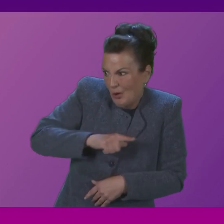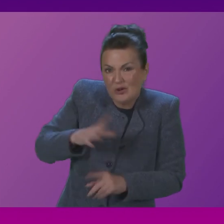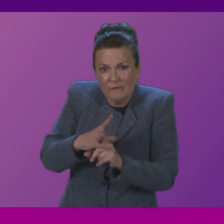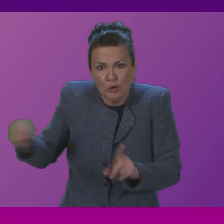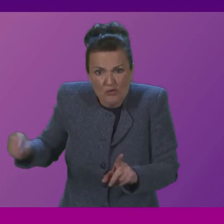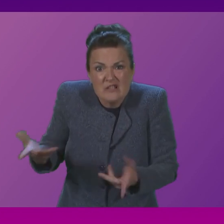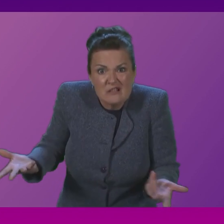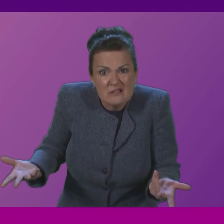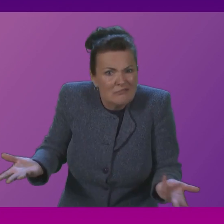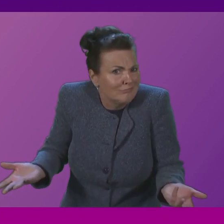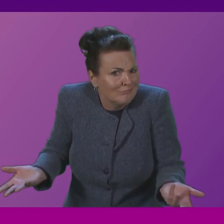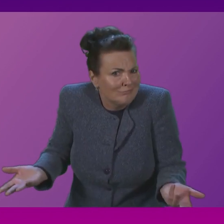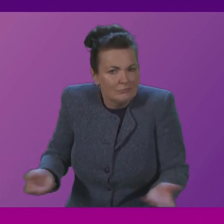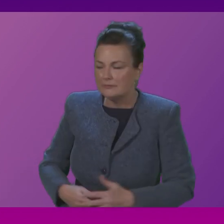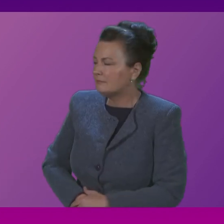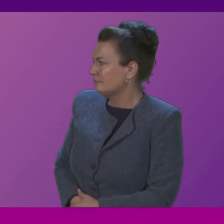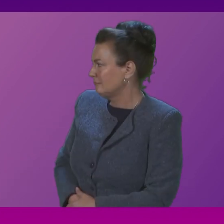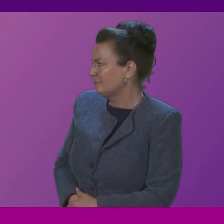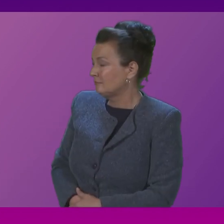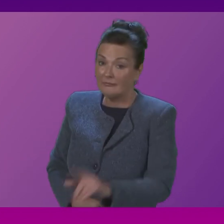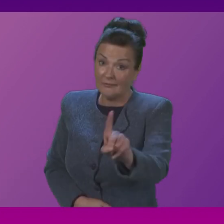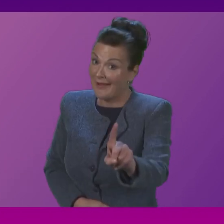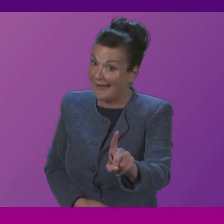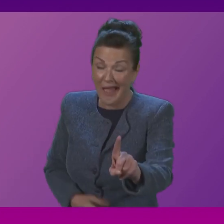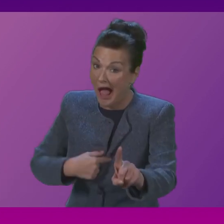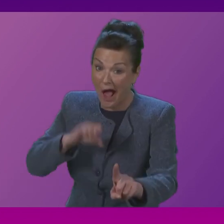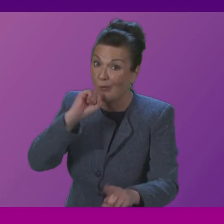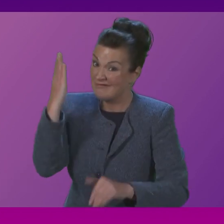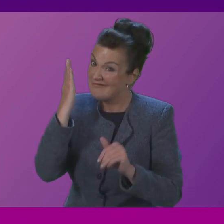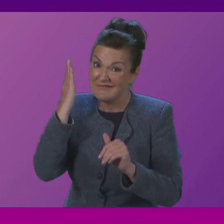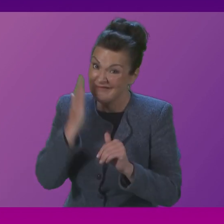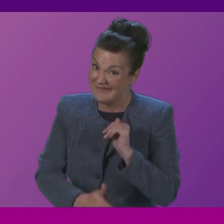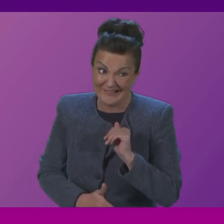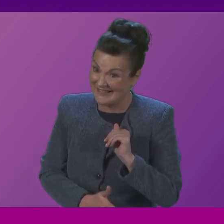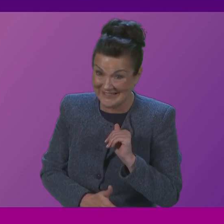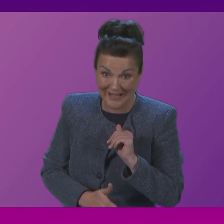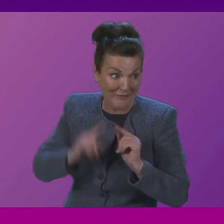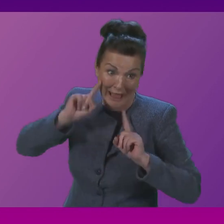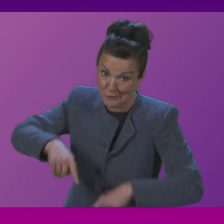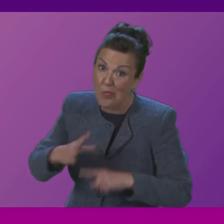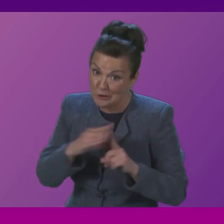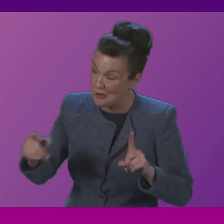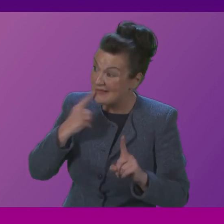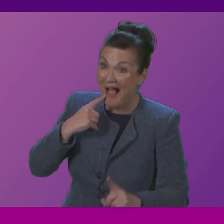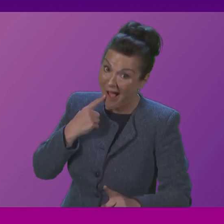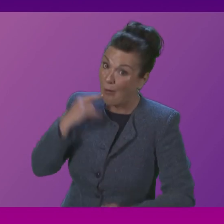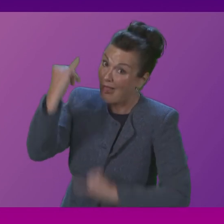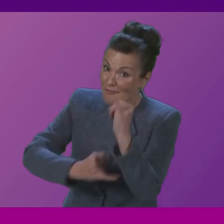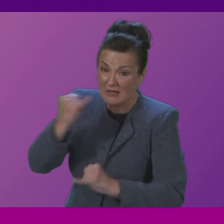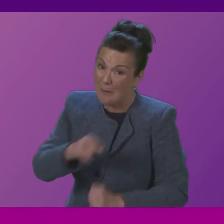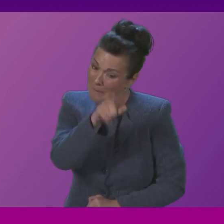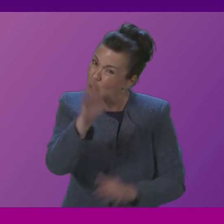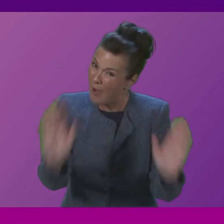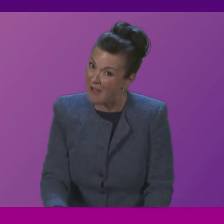attacking the Tories for their decisions, but this government must need to recognise their responsibility for the decisions they make and the impact it has.